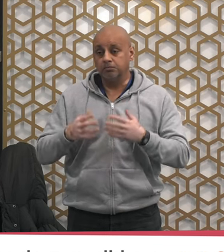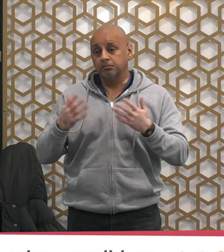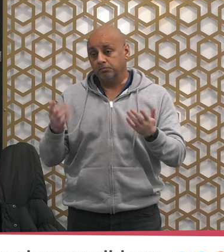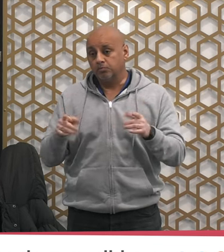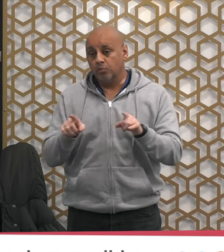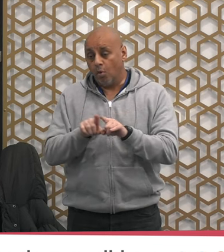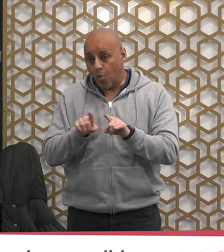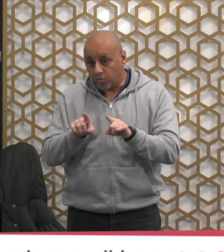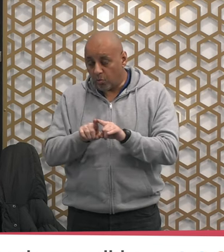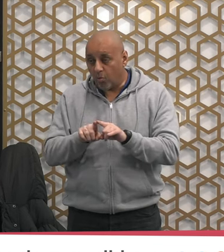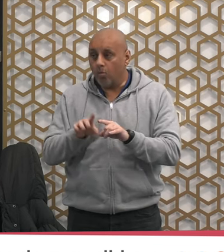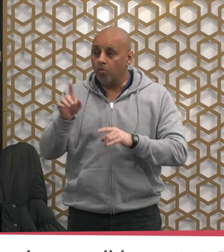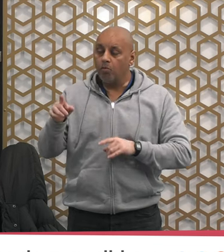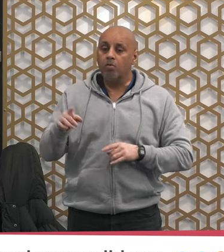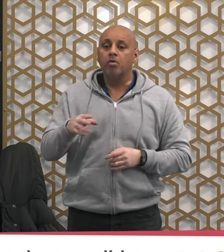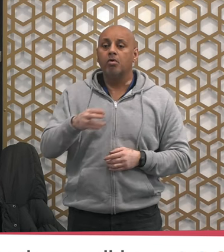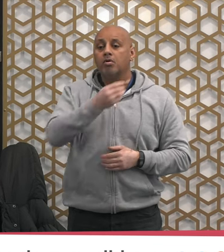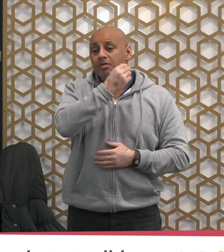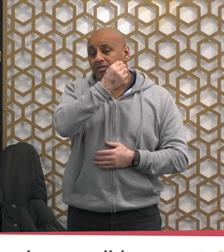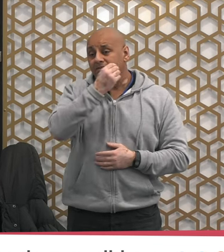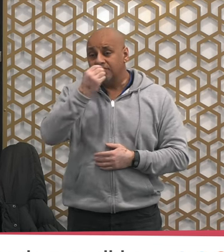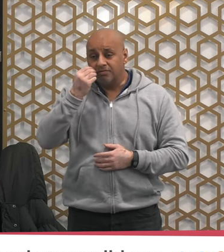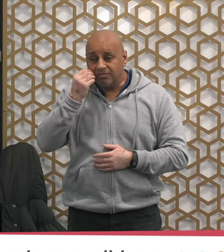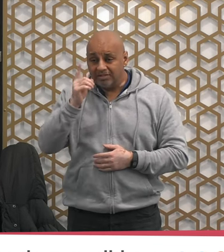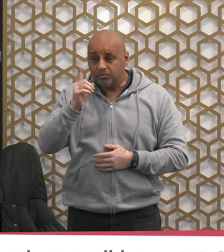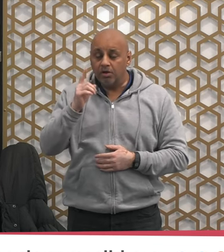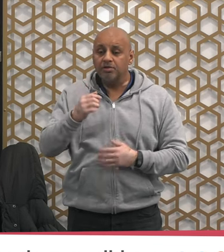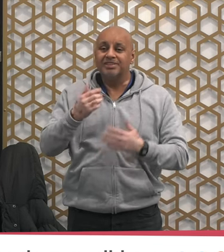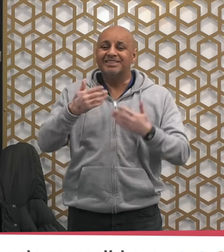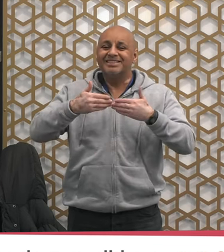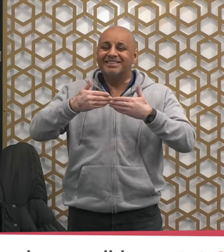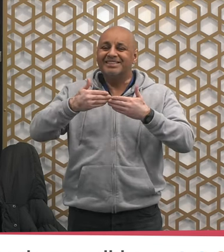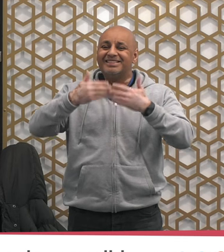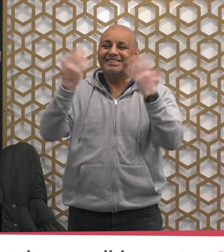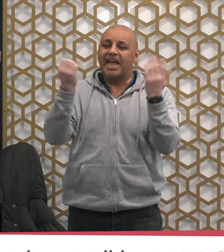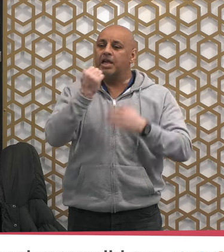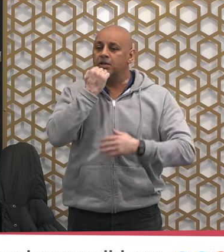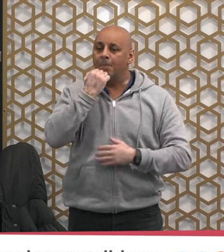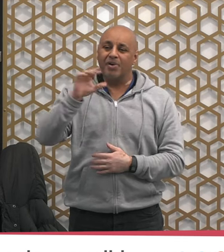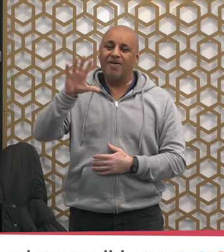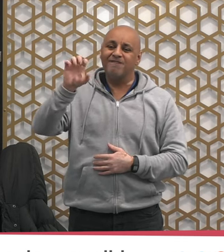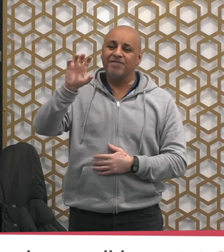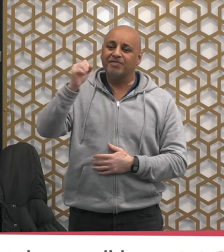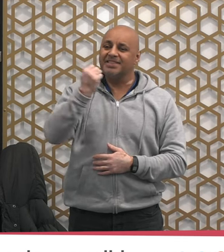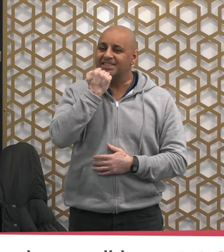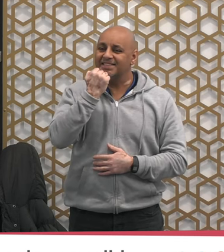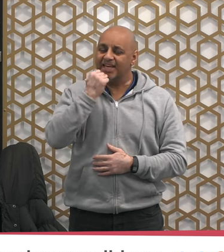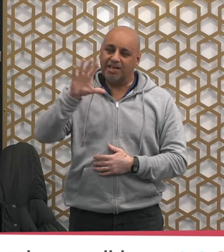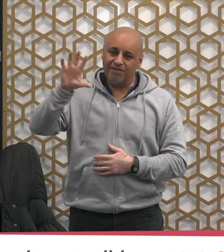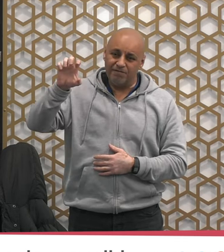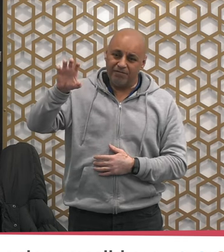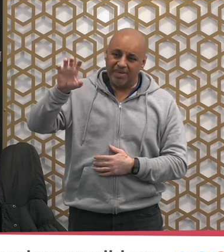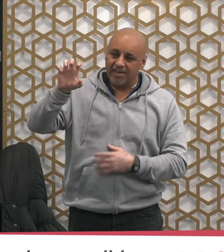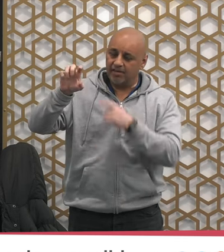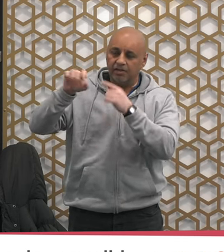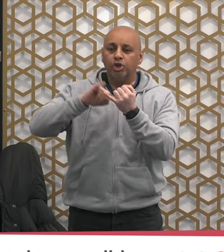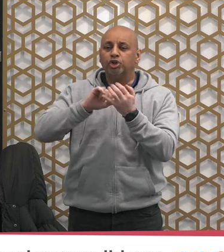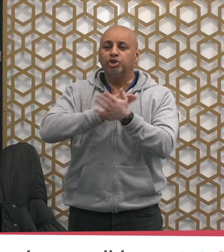of the 15th of Shaban the 15th day of the month of Shaban as